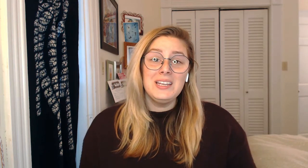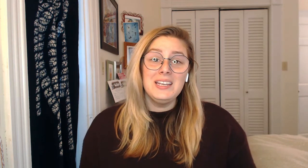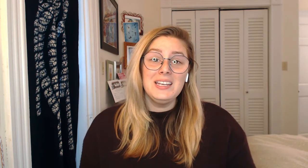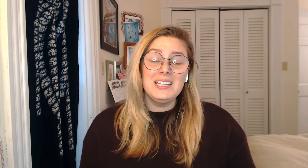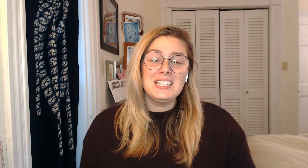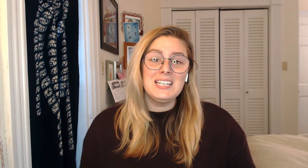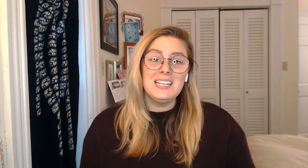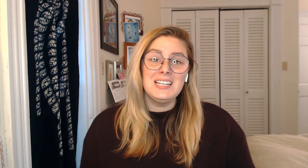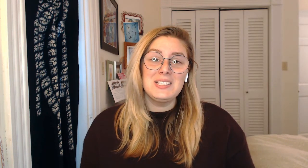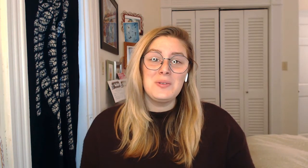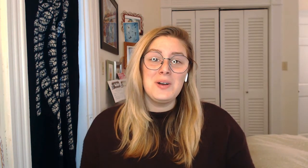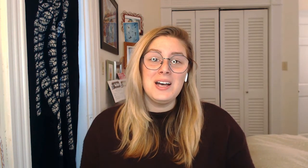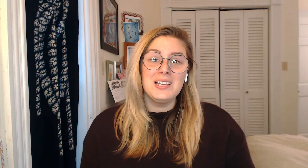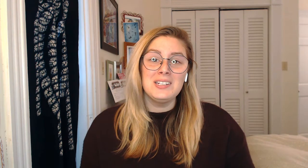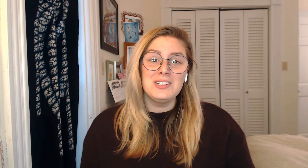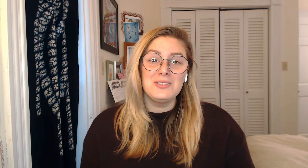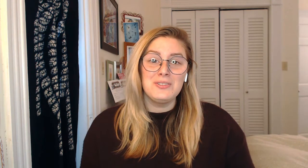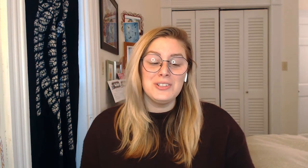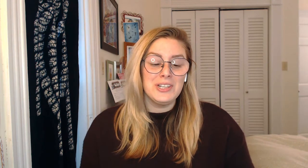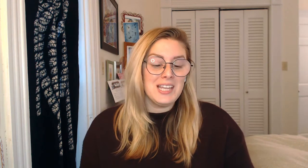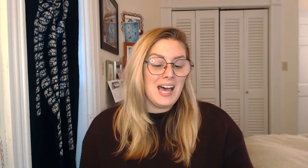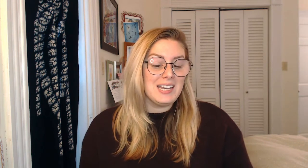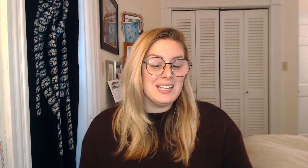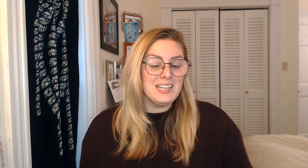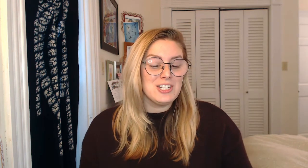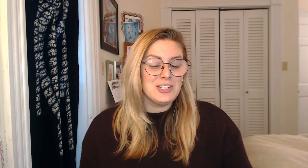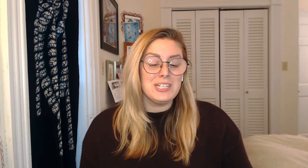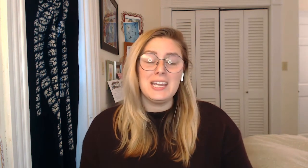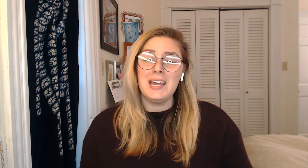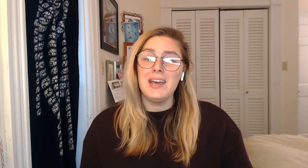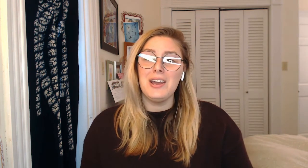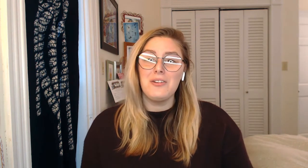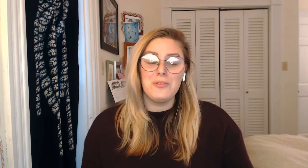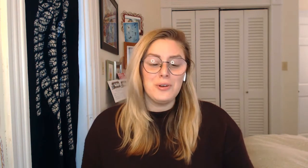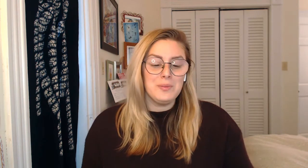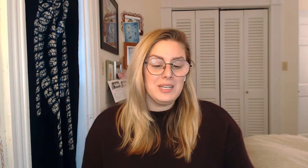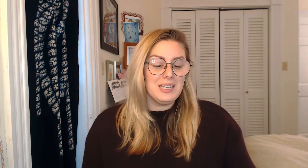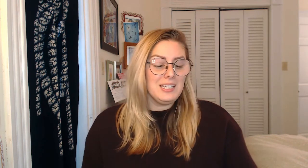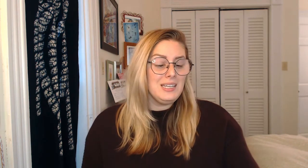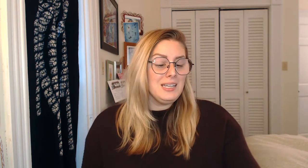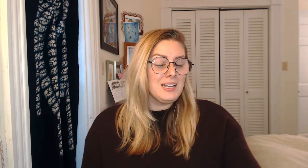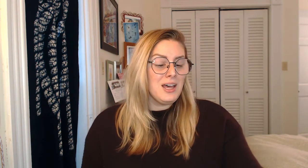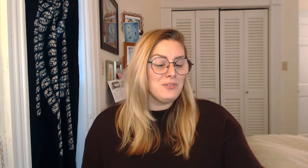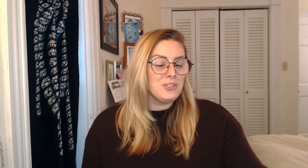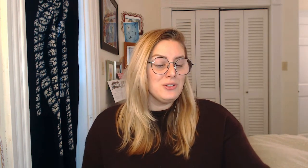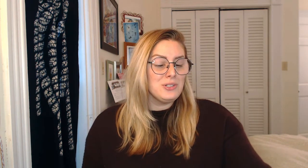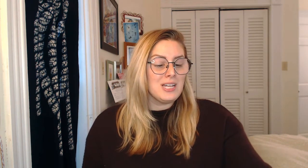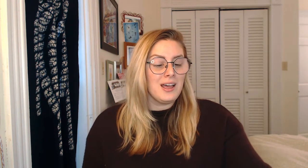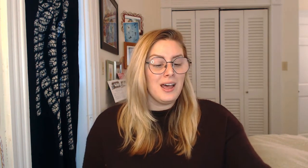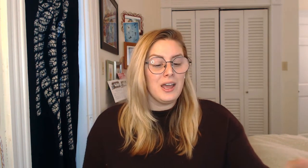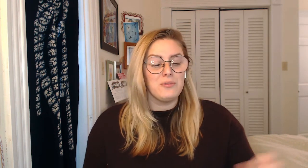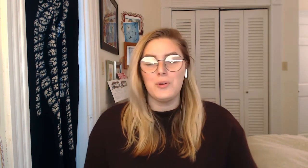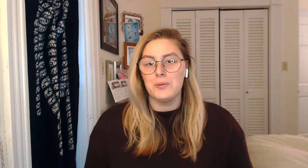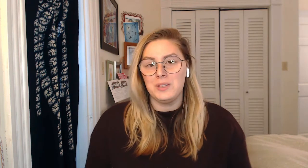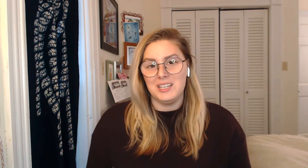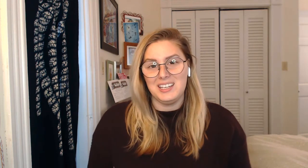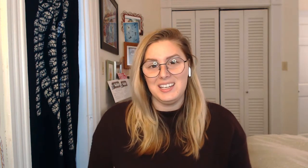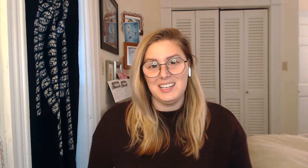it is wonderful that He should care for me, enough to die for me.